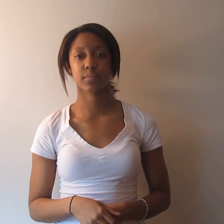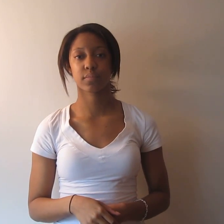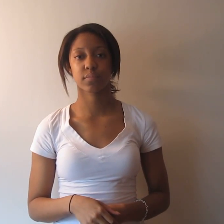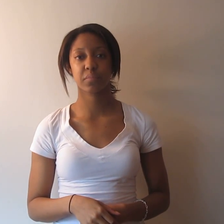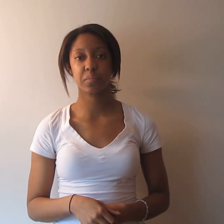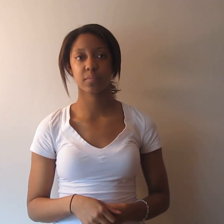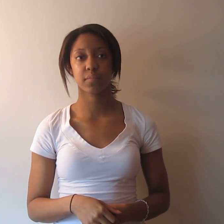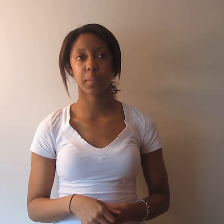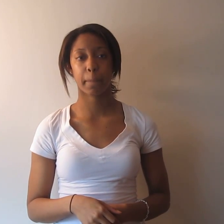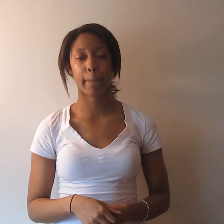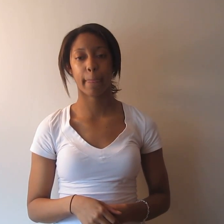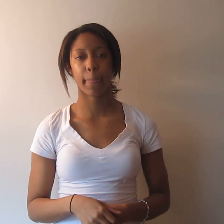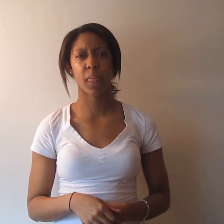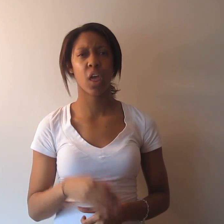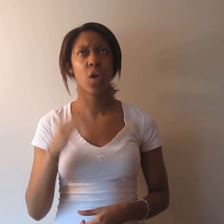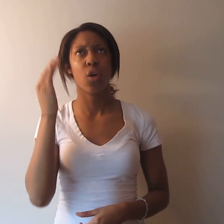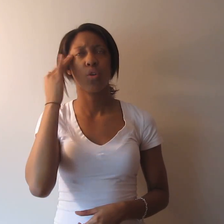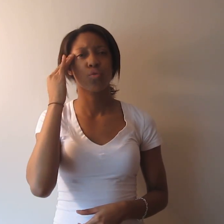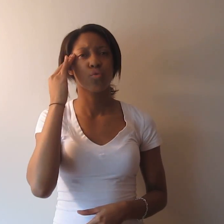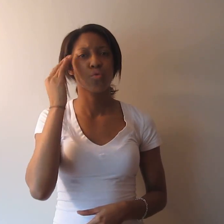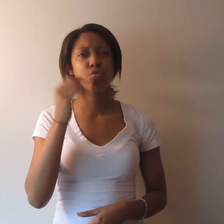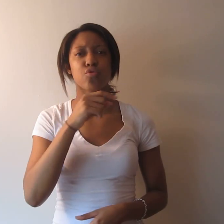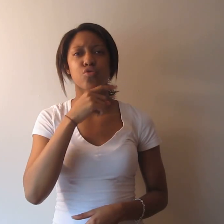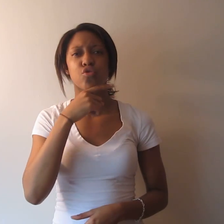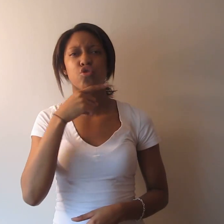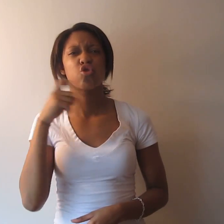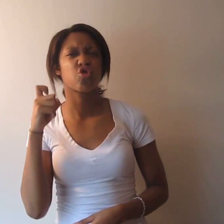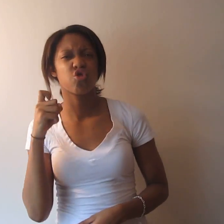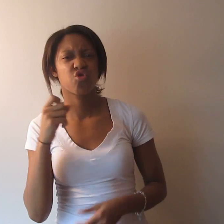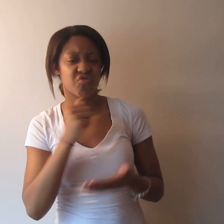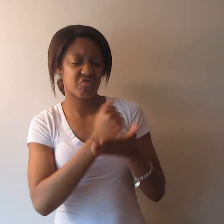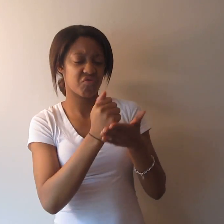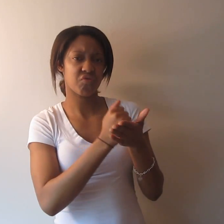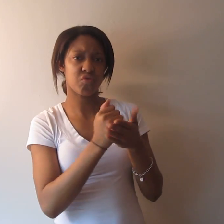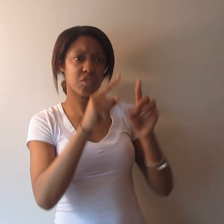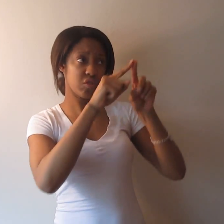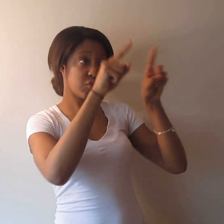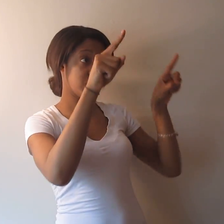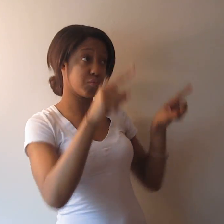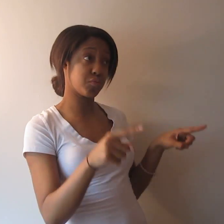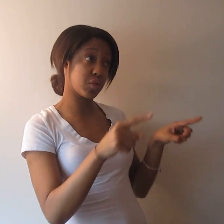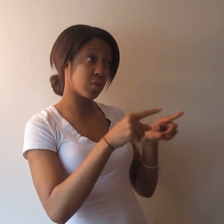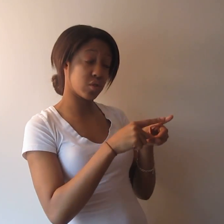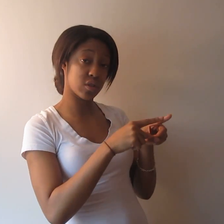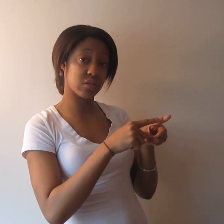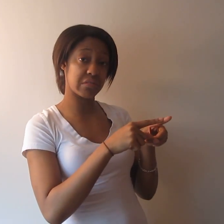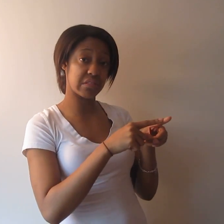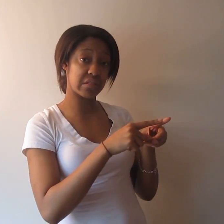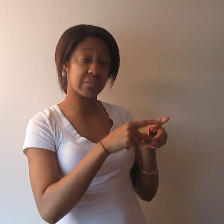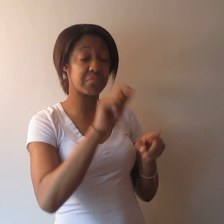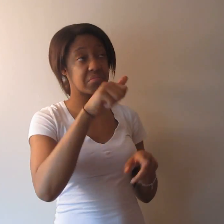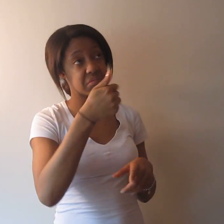Or, you know, those dry erase boards? That's another option. Even a chalkboard can be utilized.